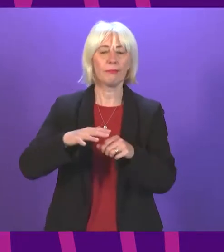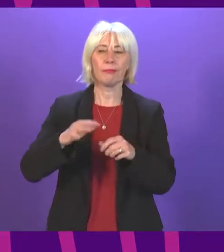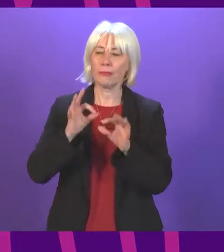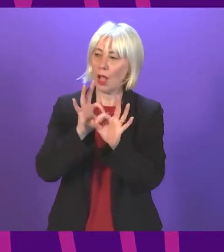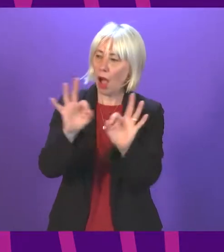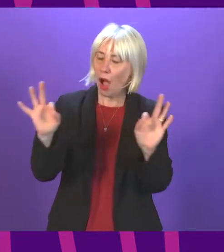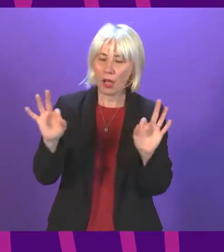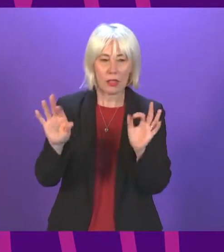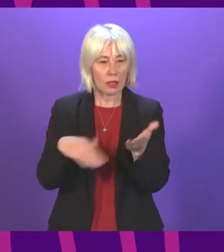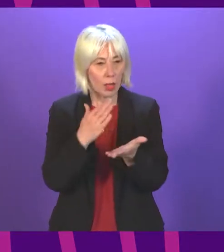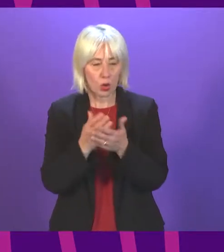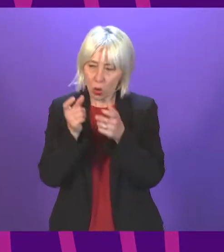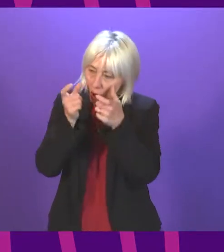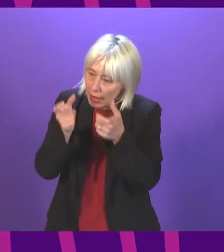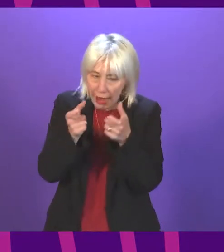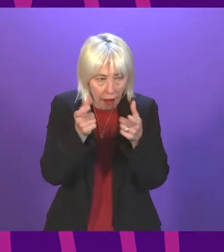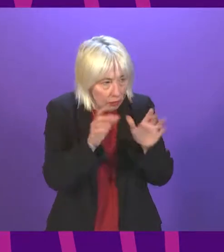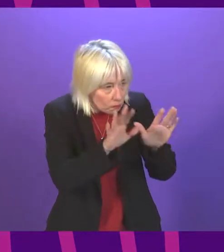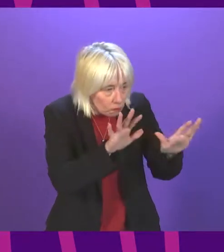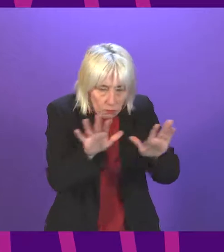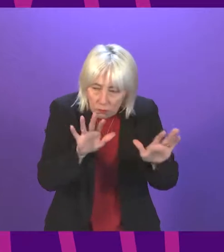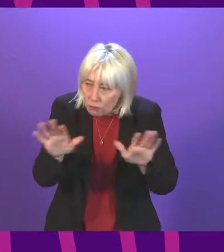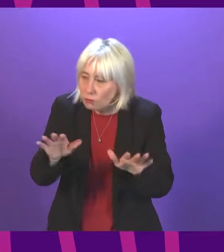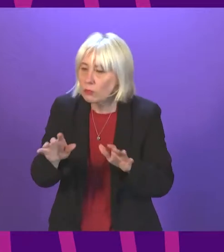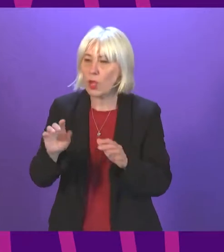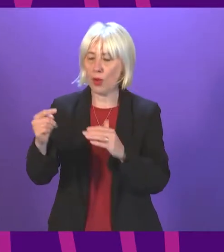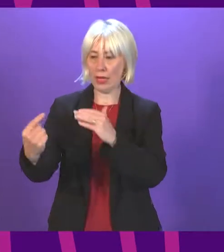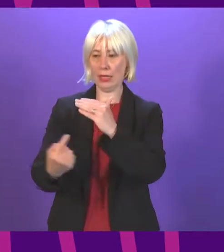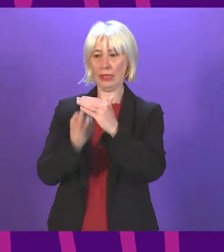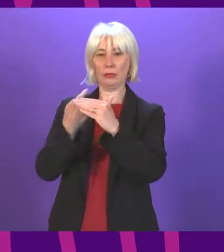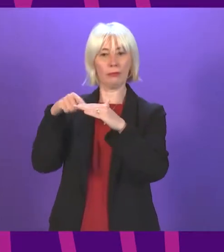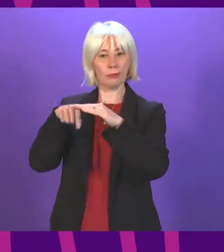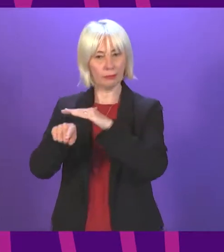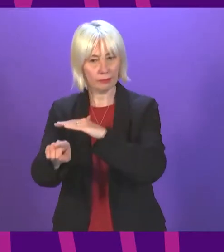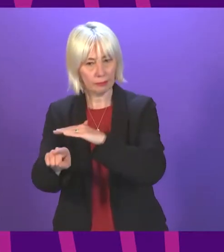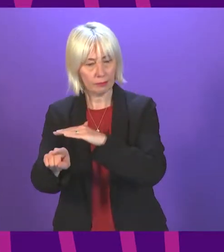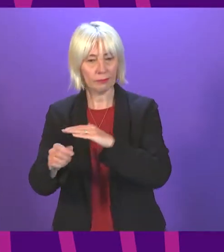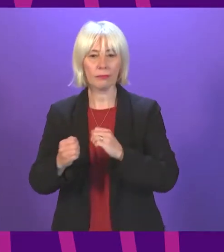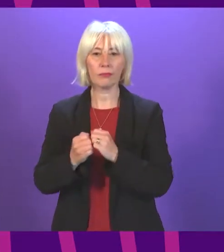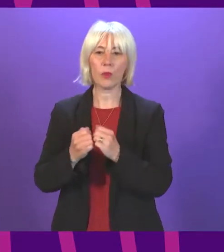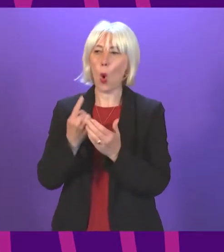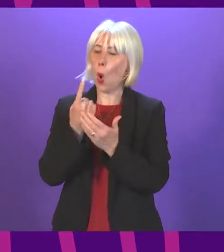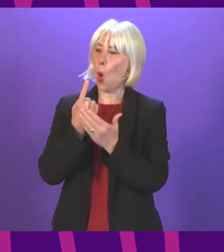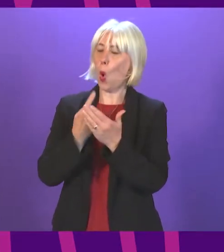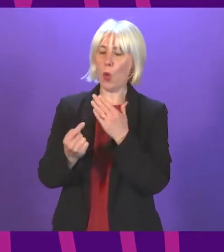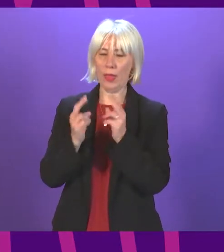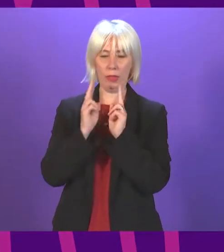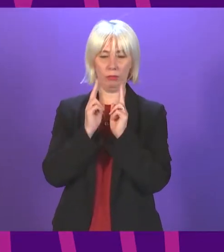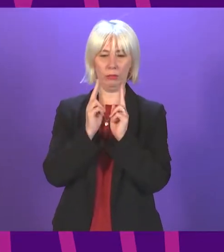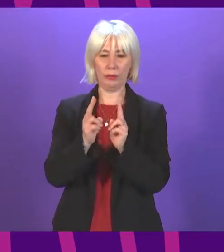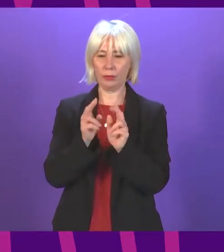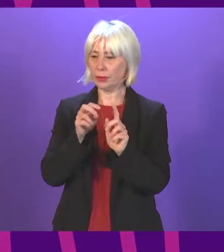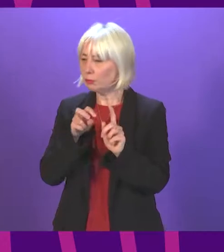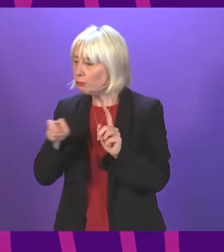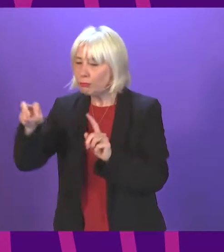that members take care to observe these, including when entering and exiting the Chamber, and please only use the aisles and walkways to access